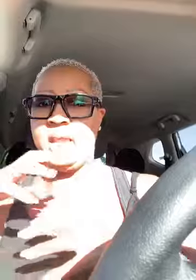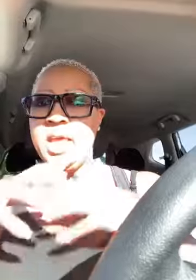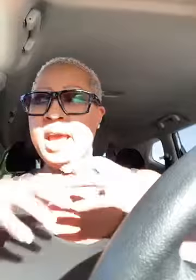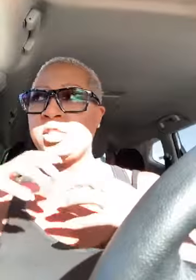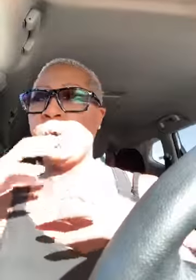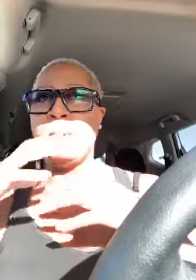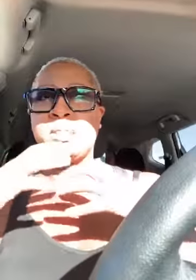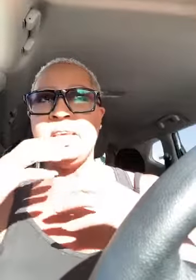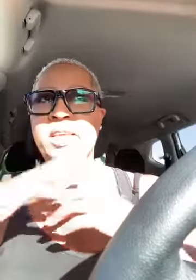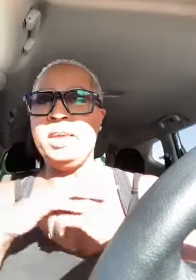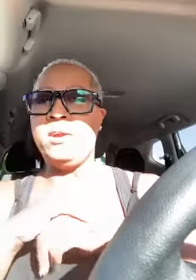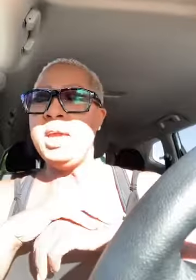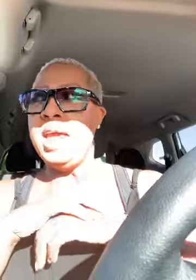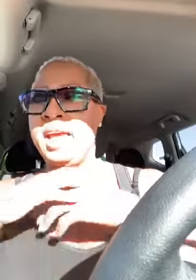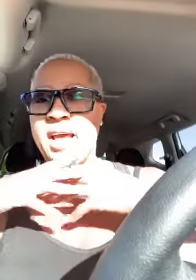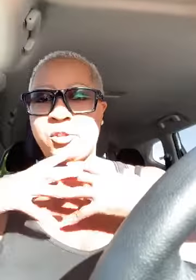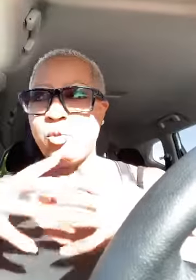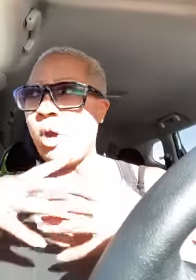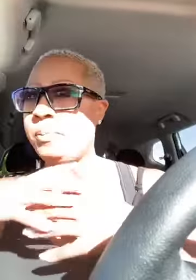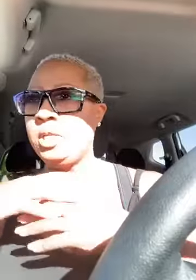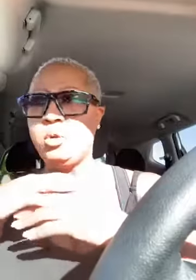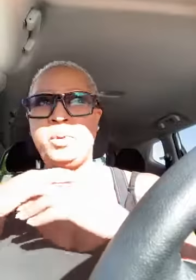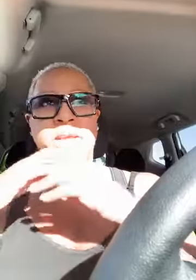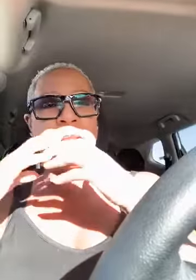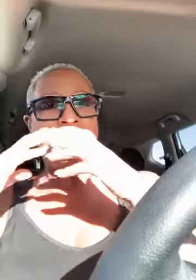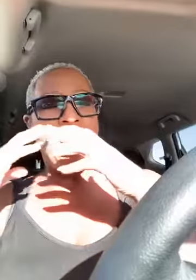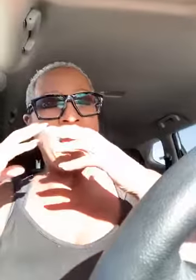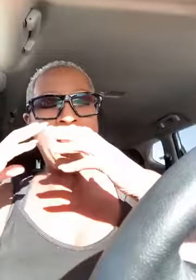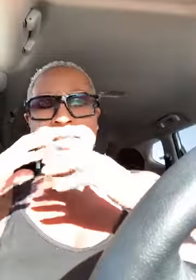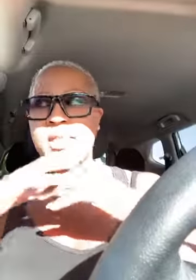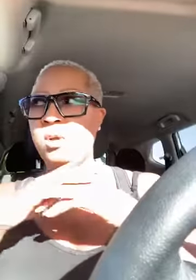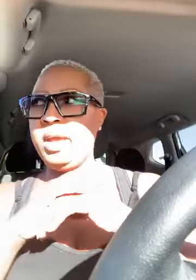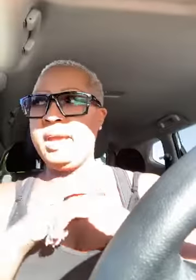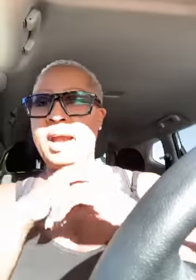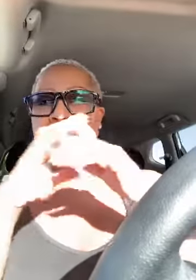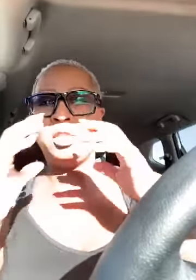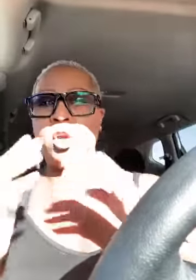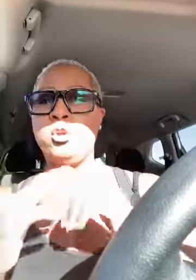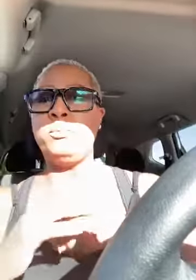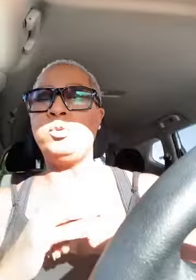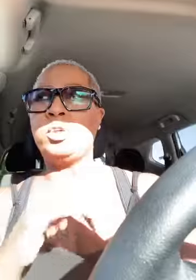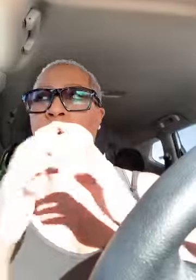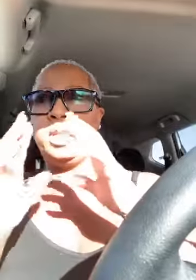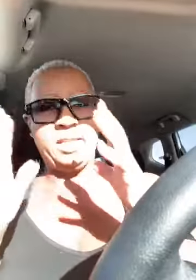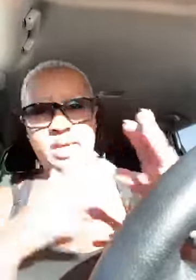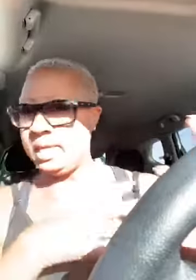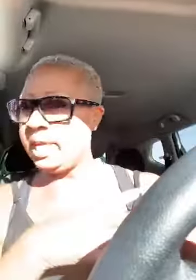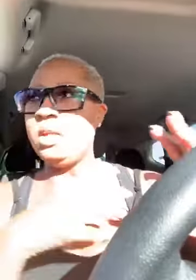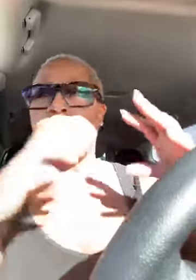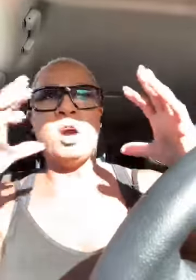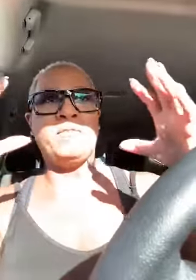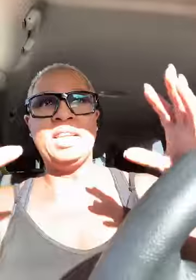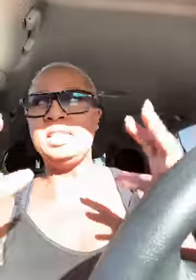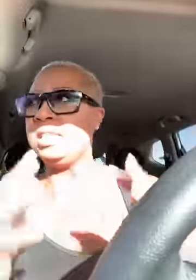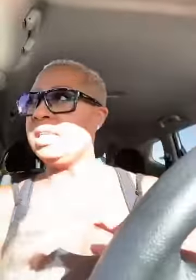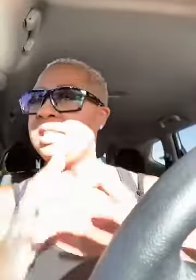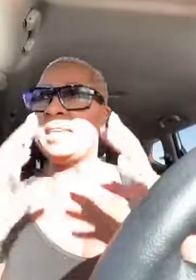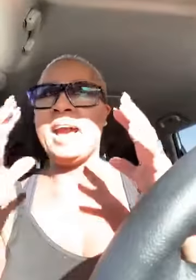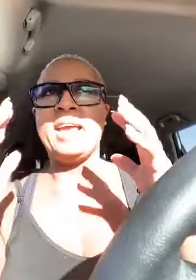and so i'm sitting here and i threw up a little bit and and i said okay god and i turned the music on then again it went off i listened to this guy